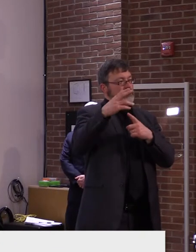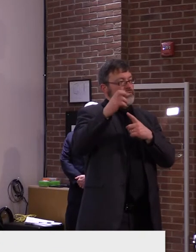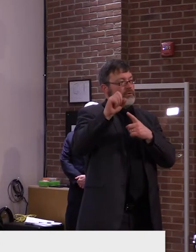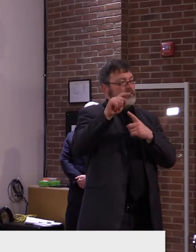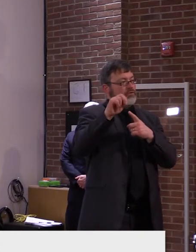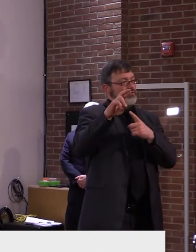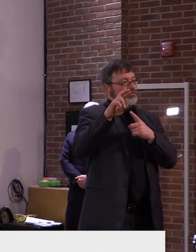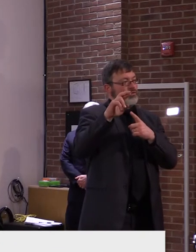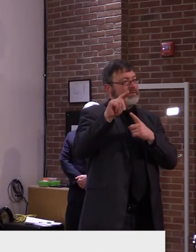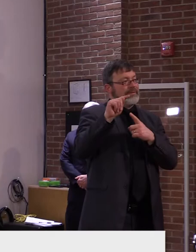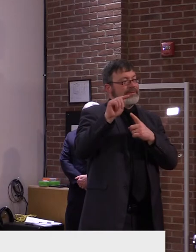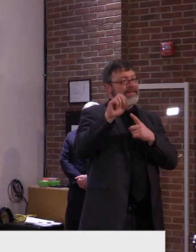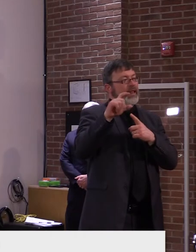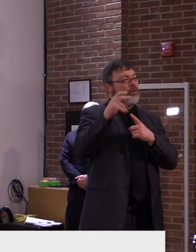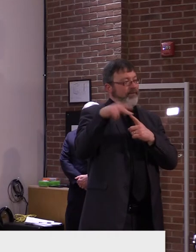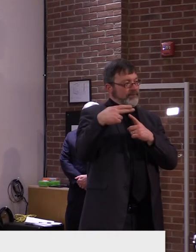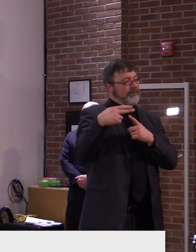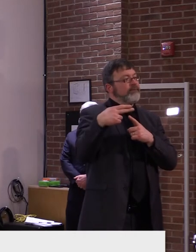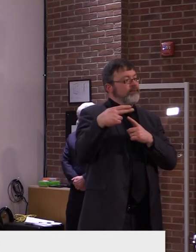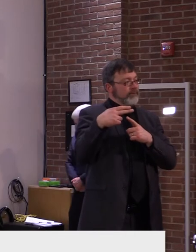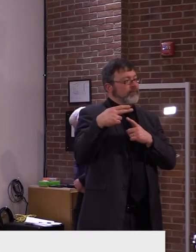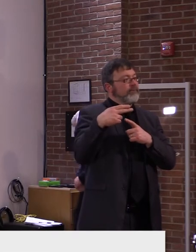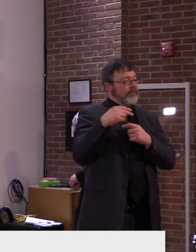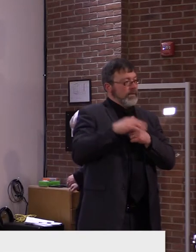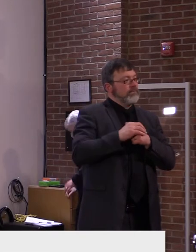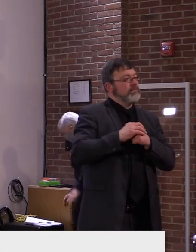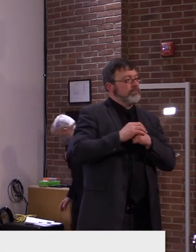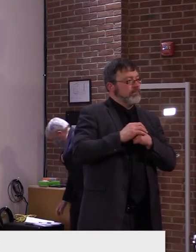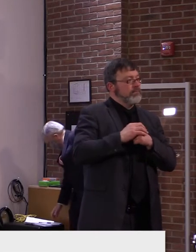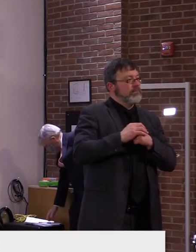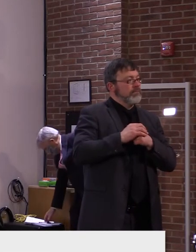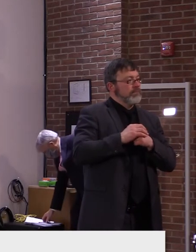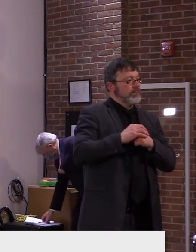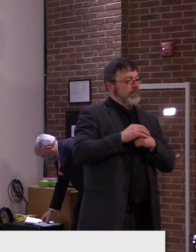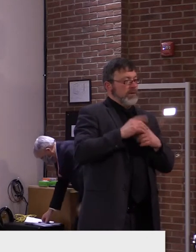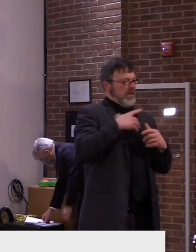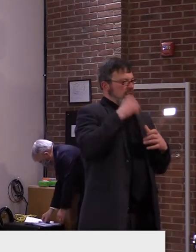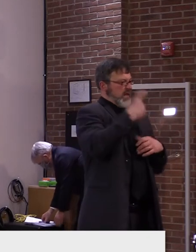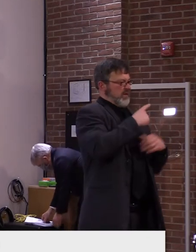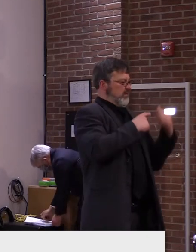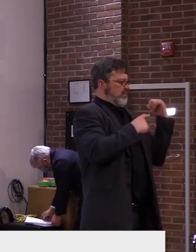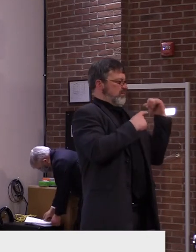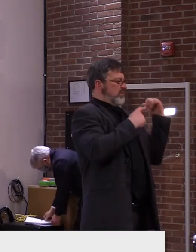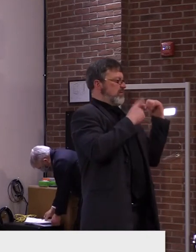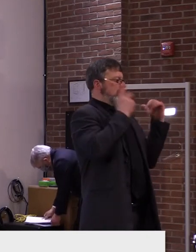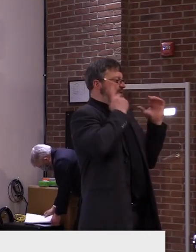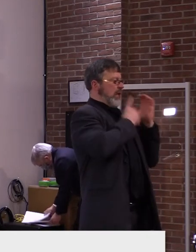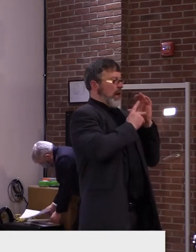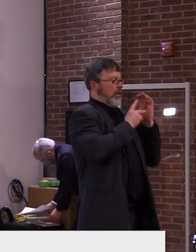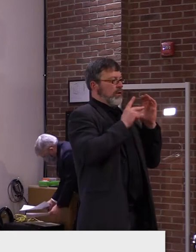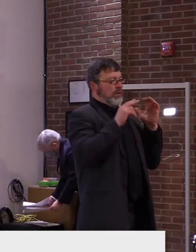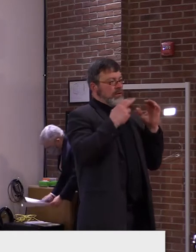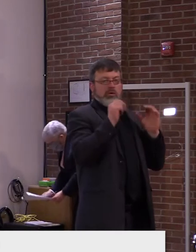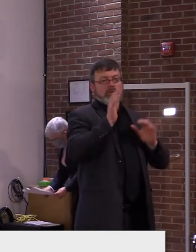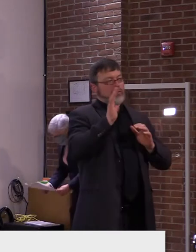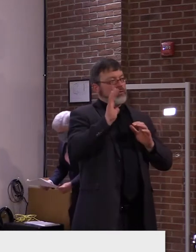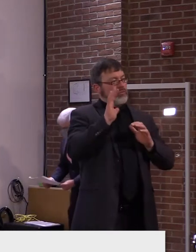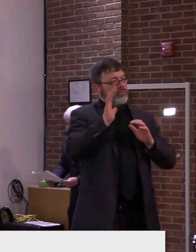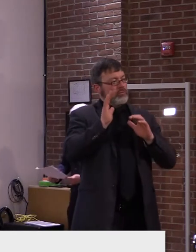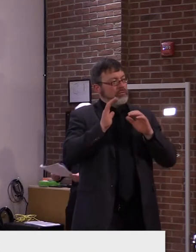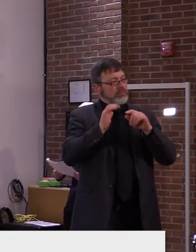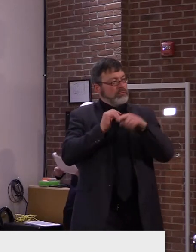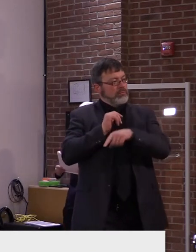Thank you. I think this is for, uh, Secretary Smith. Um, we're hearing stories about some geographic problems and scheduling vaccine